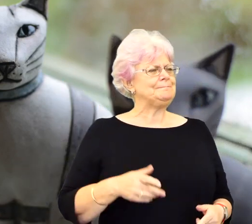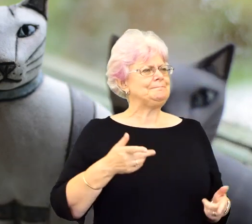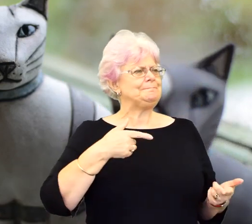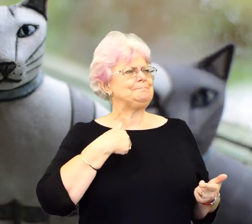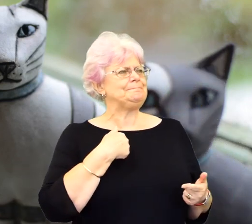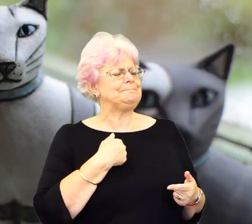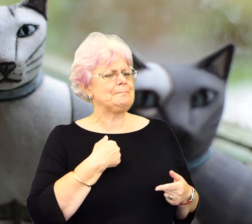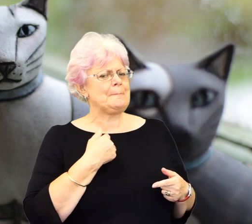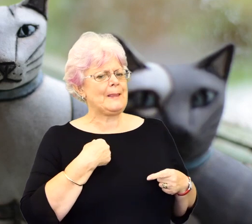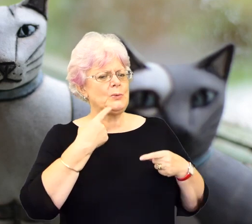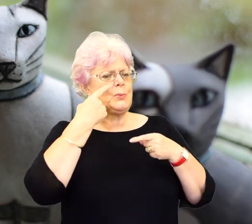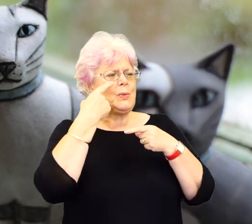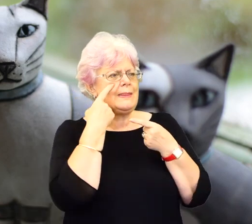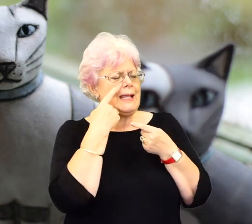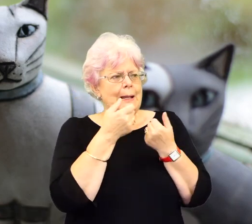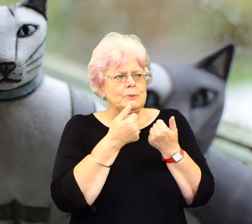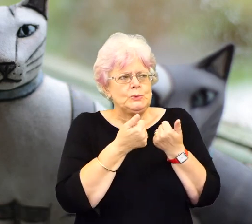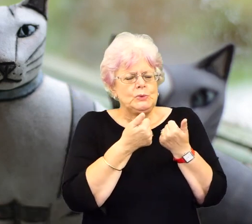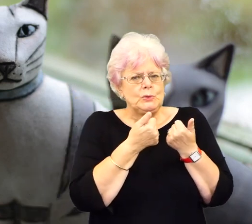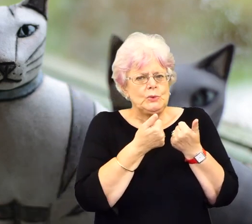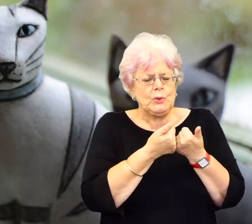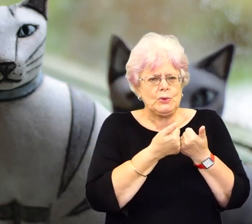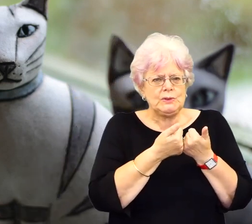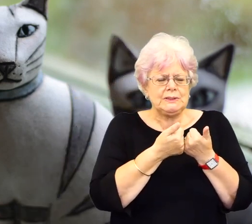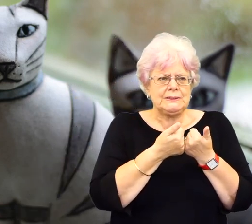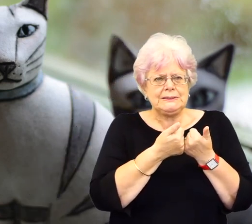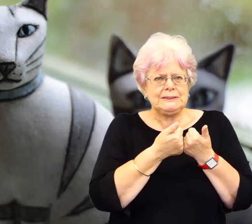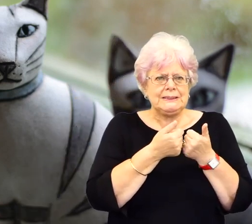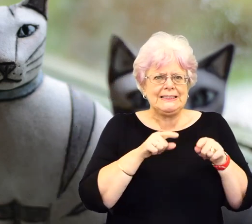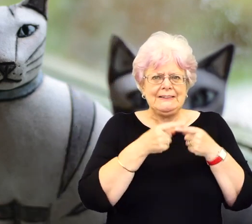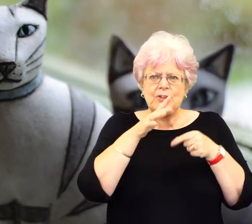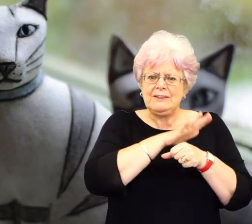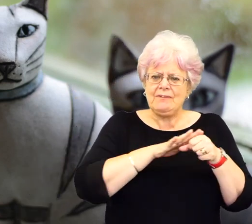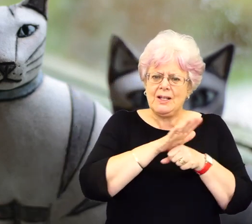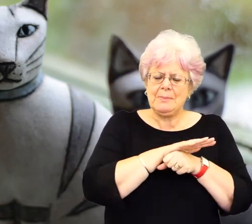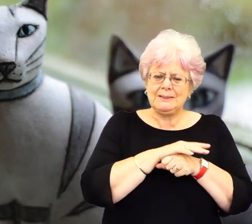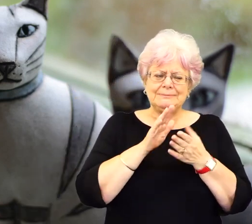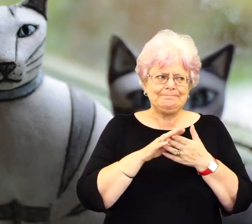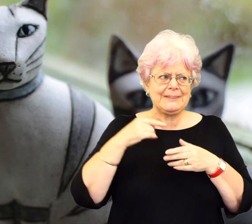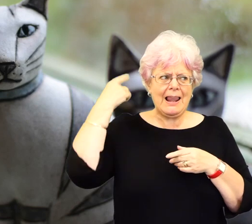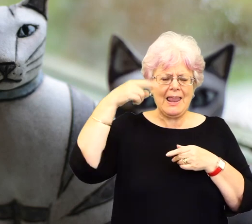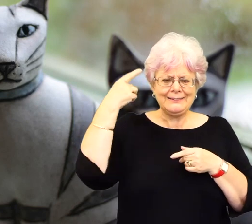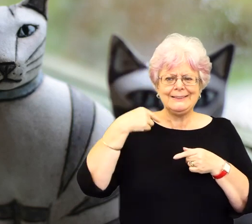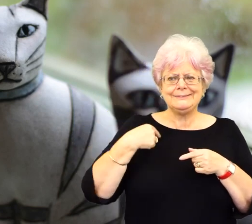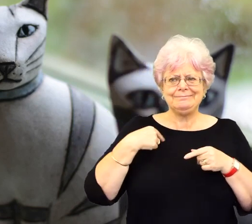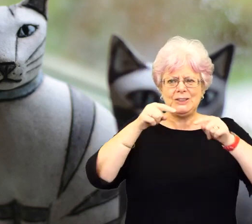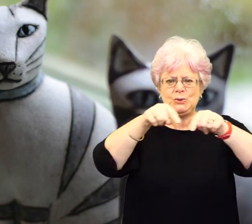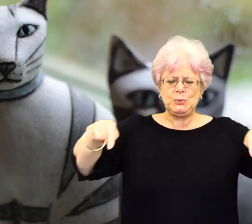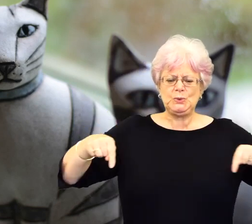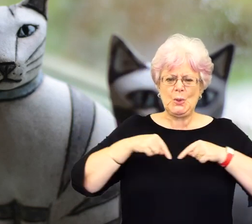I don't think I'm very good at these things, but whenever I, like when I was in London, I was in that studio, bang,